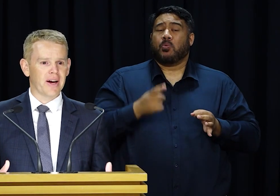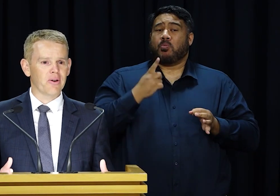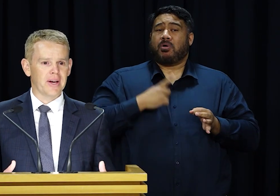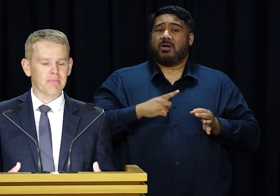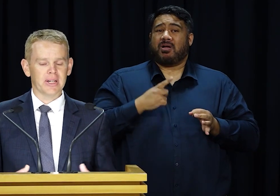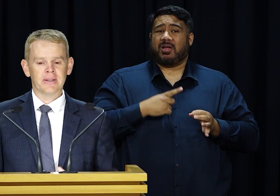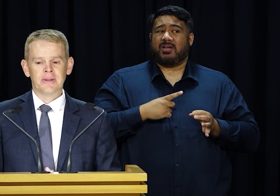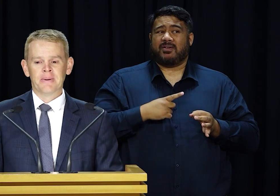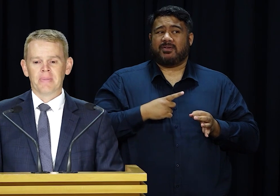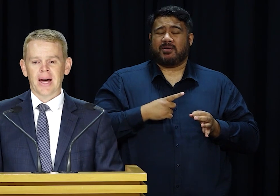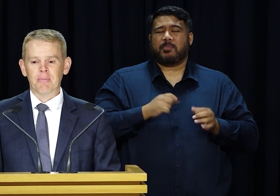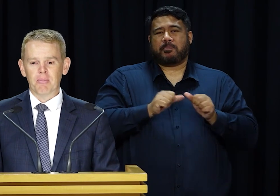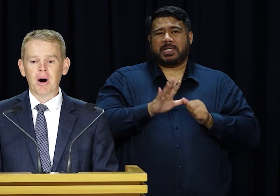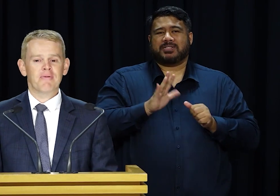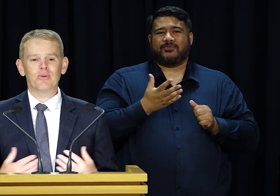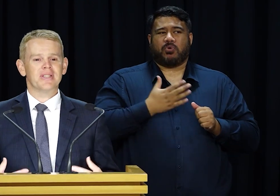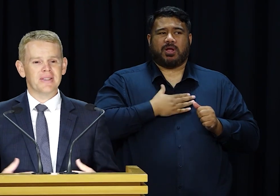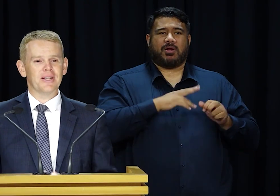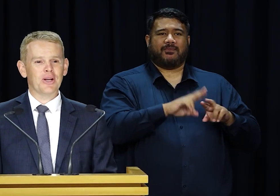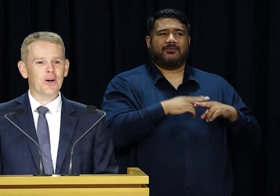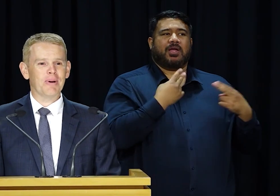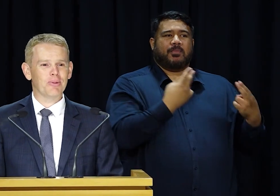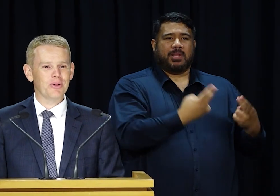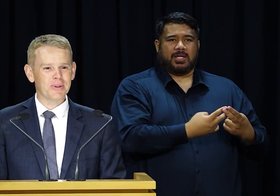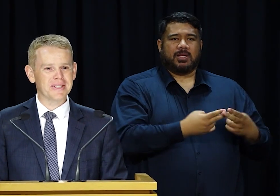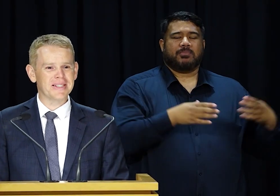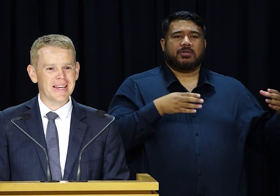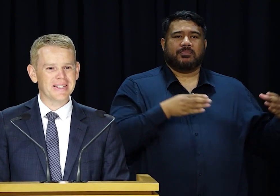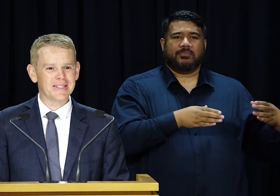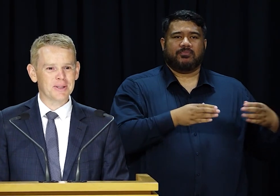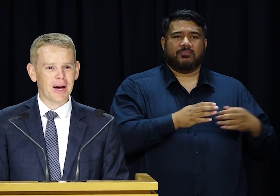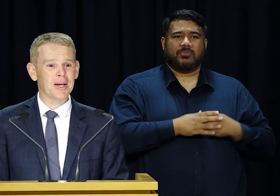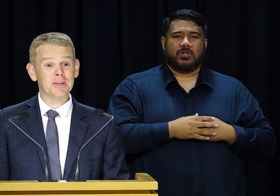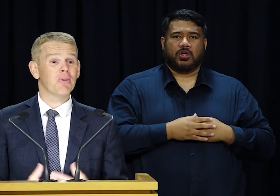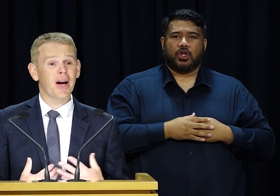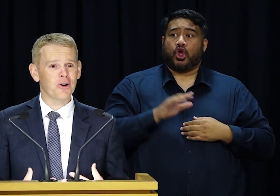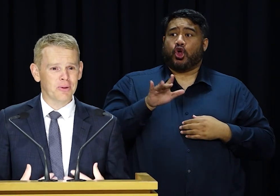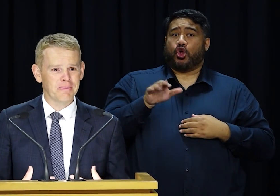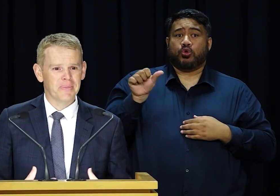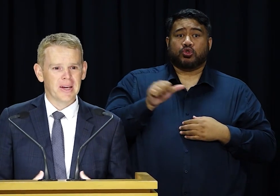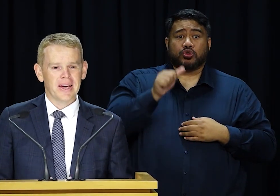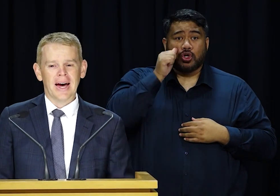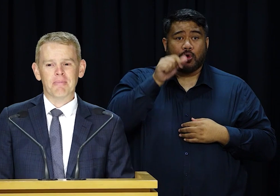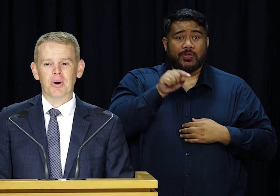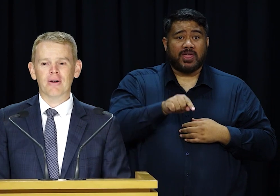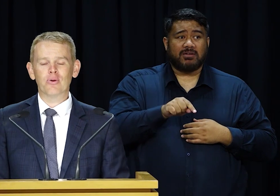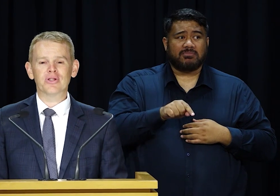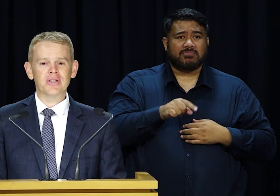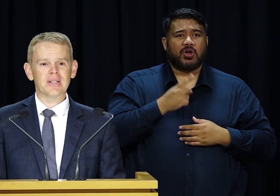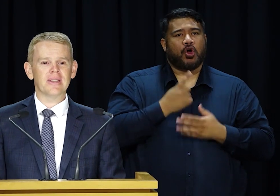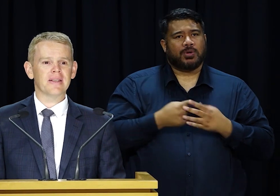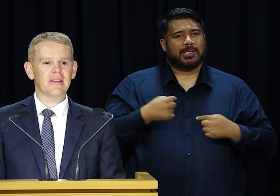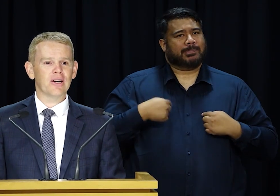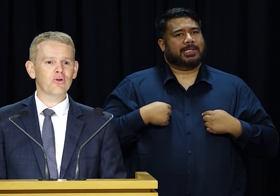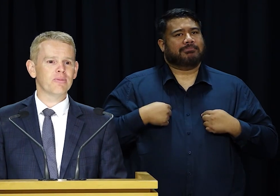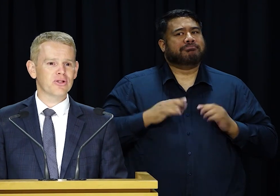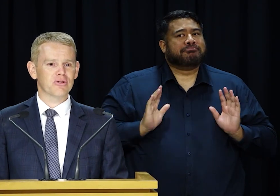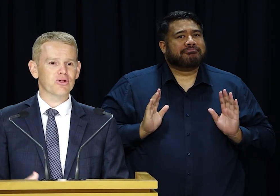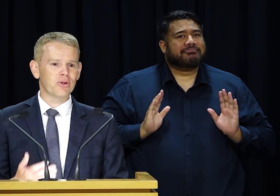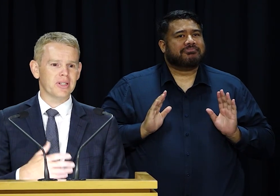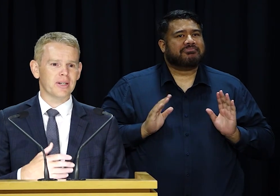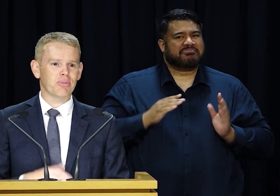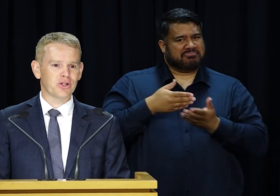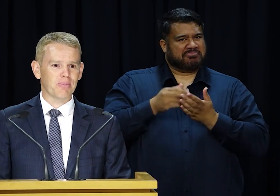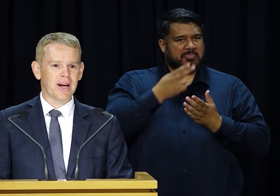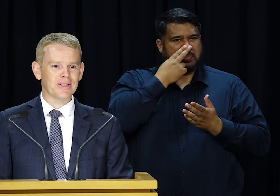interest of our family. My view is that the only people whose business that is is my own. But I've also seen the enormous